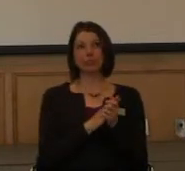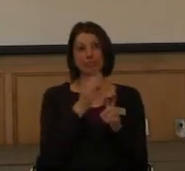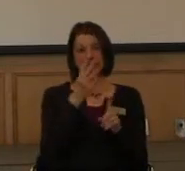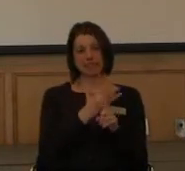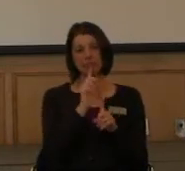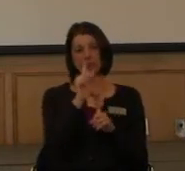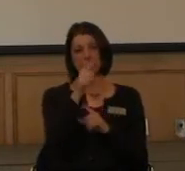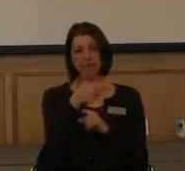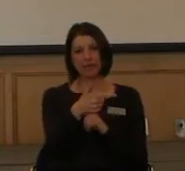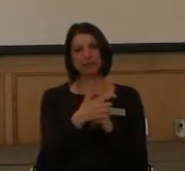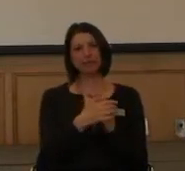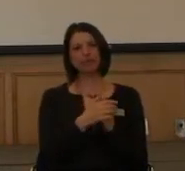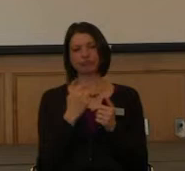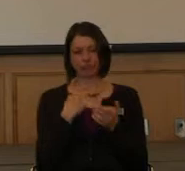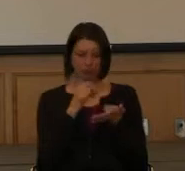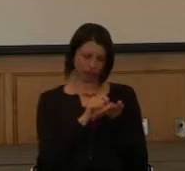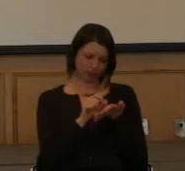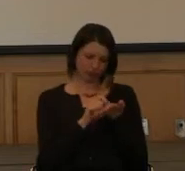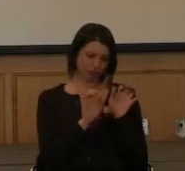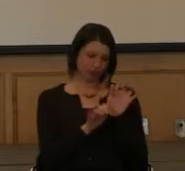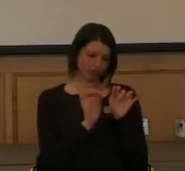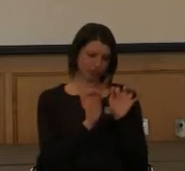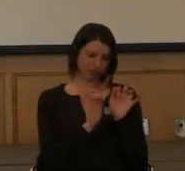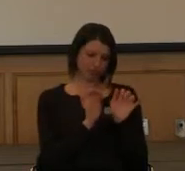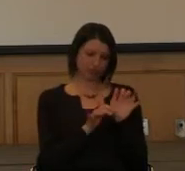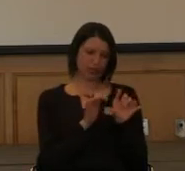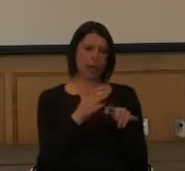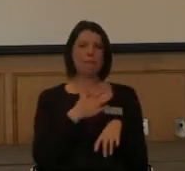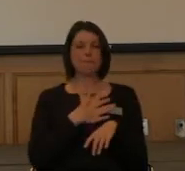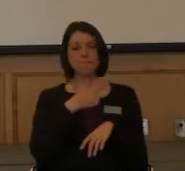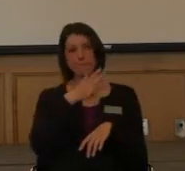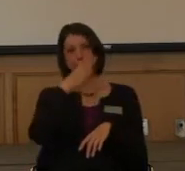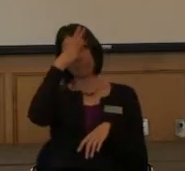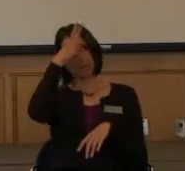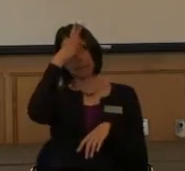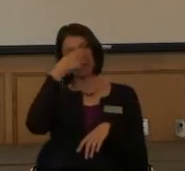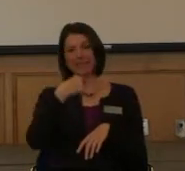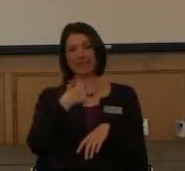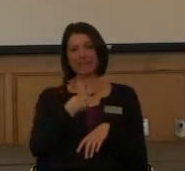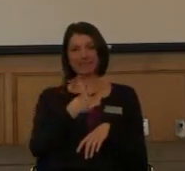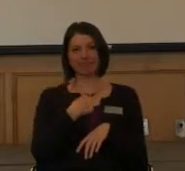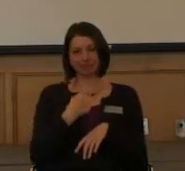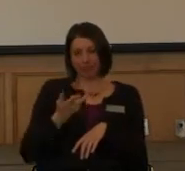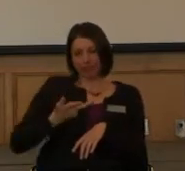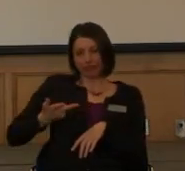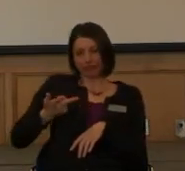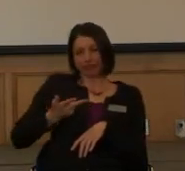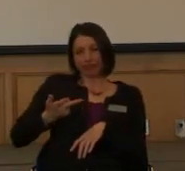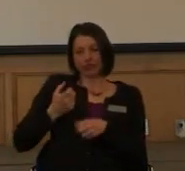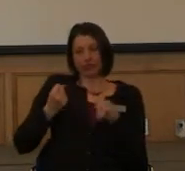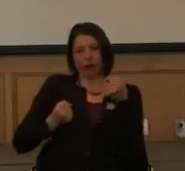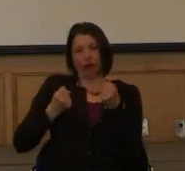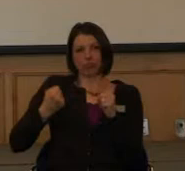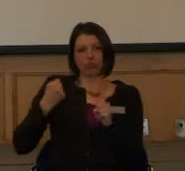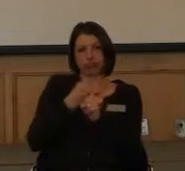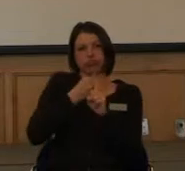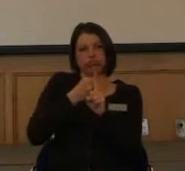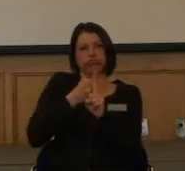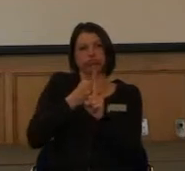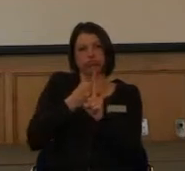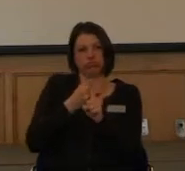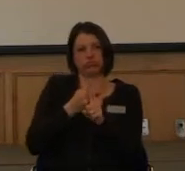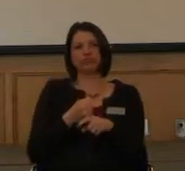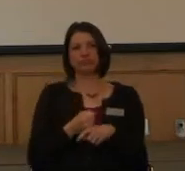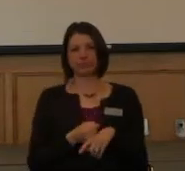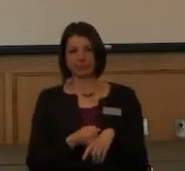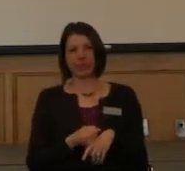just do the riding part, my parents and I were in a pretty bad car accident. A kid blow